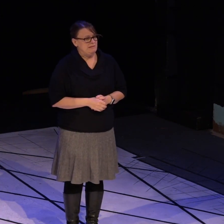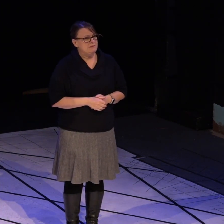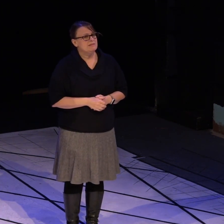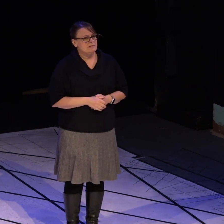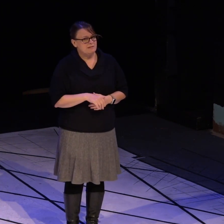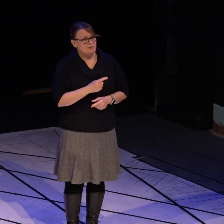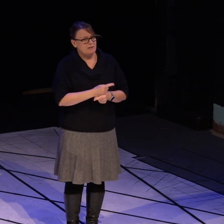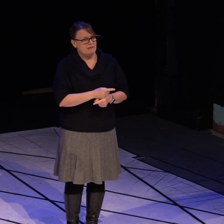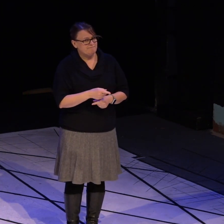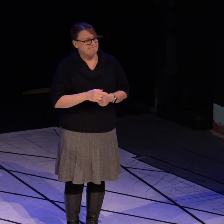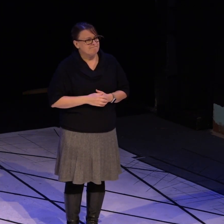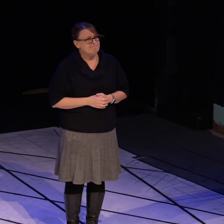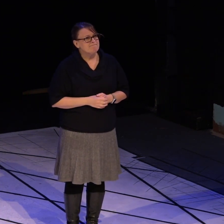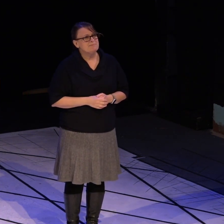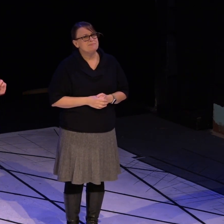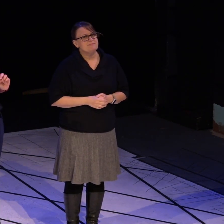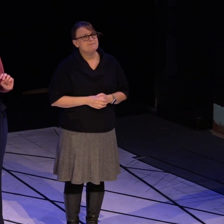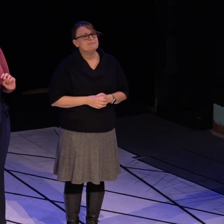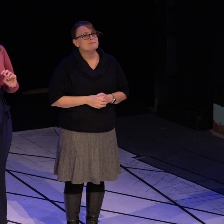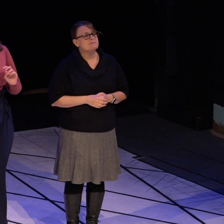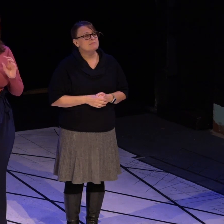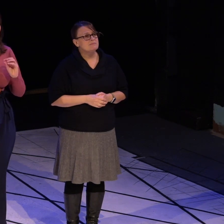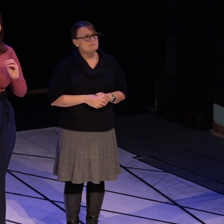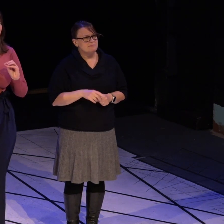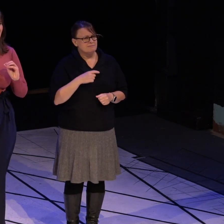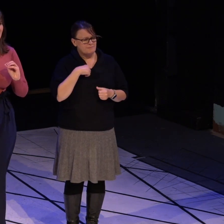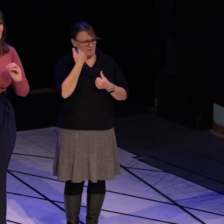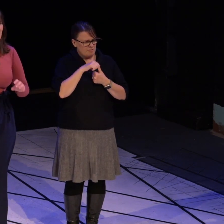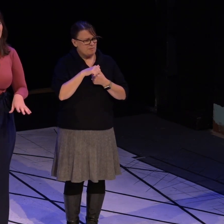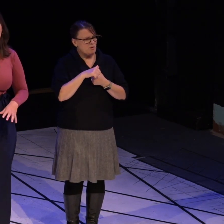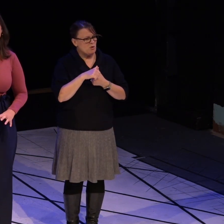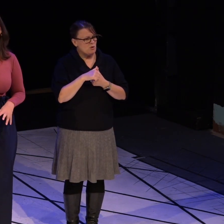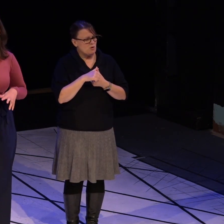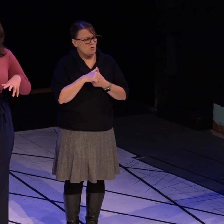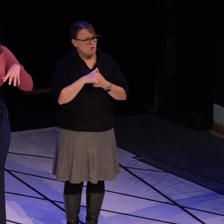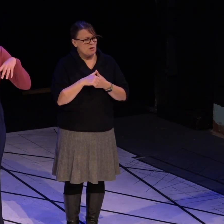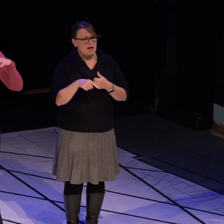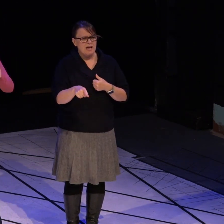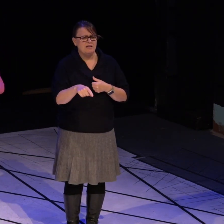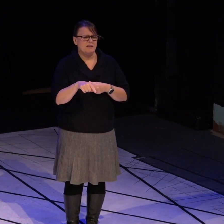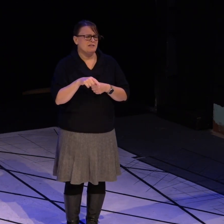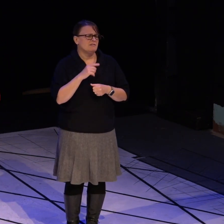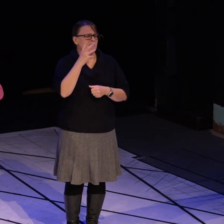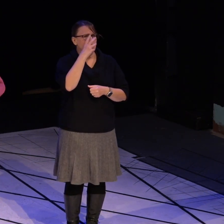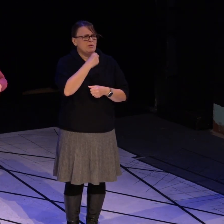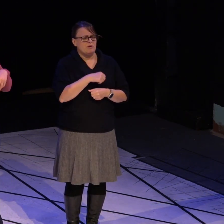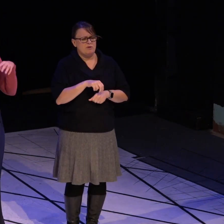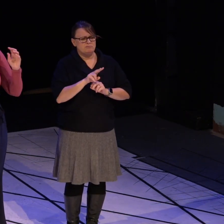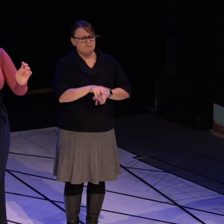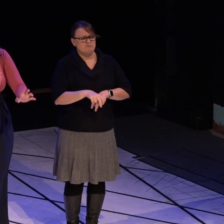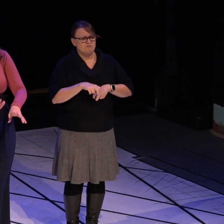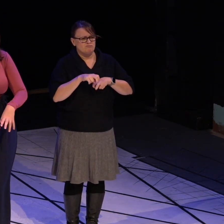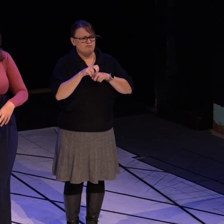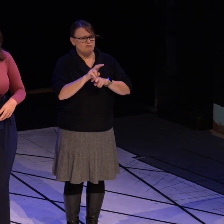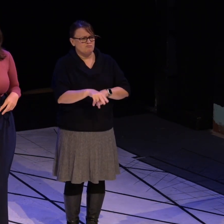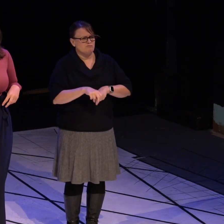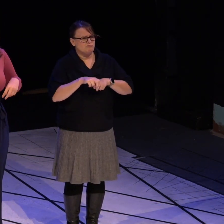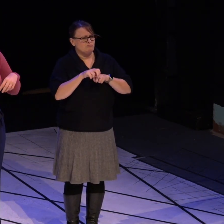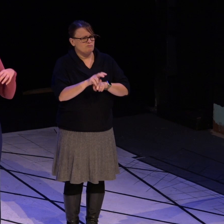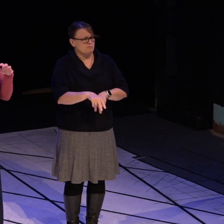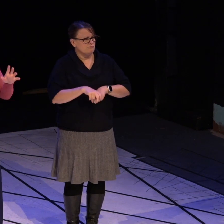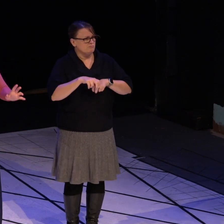That's right. So, Harbor, I remember, had gone into this beautiful canter, very rhythmic